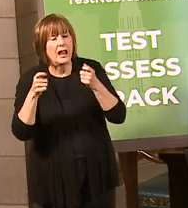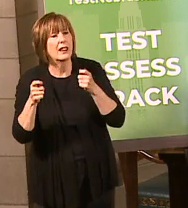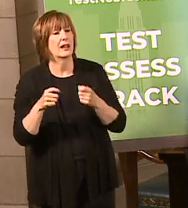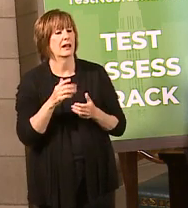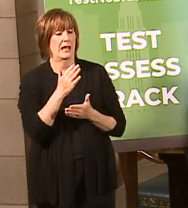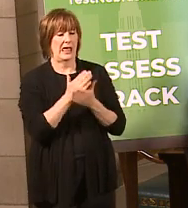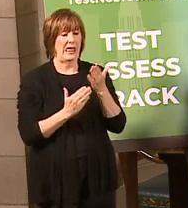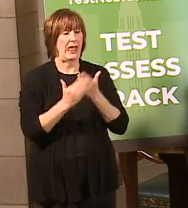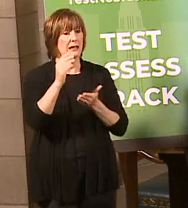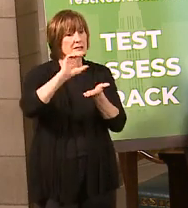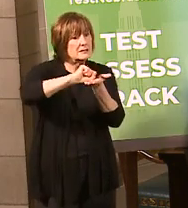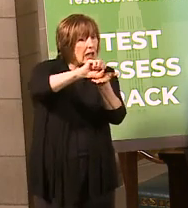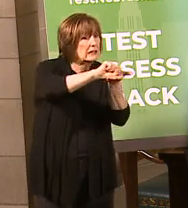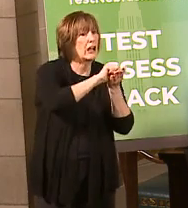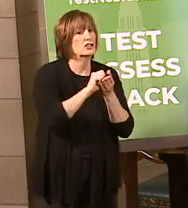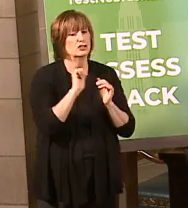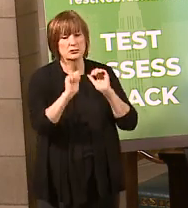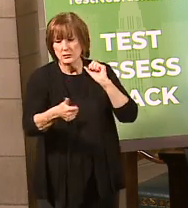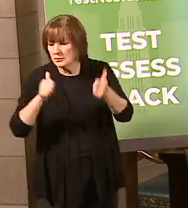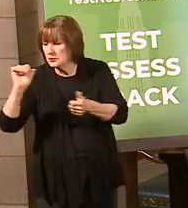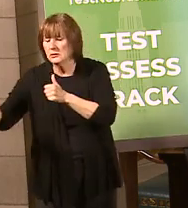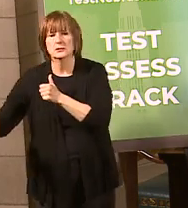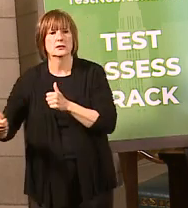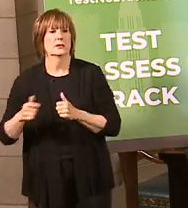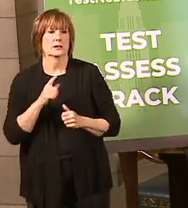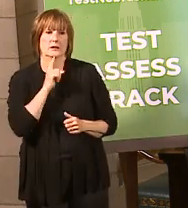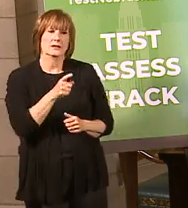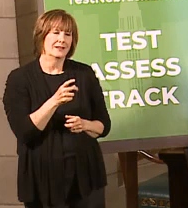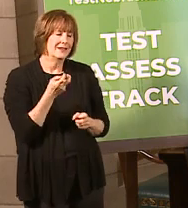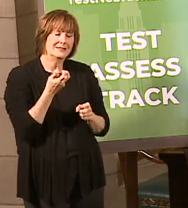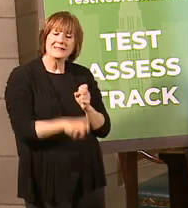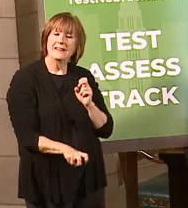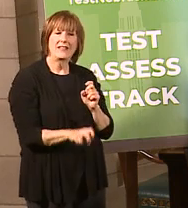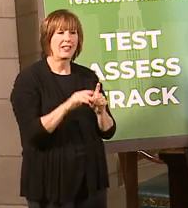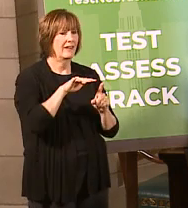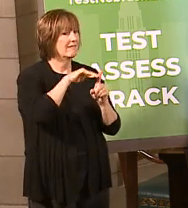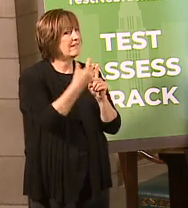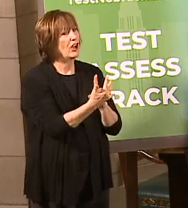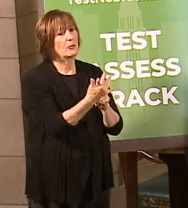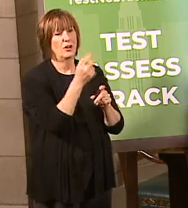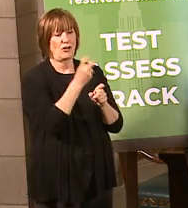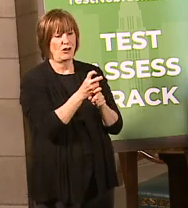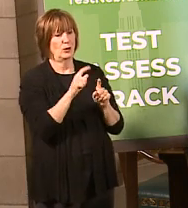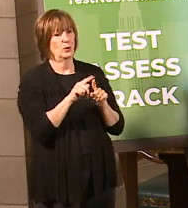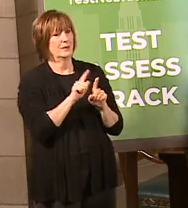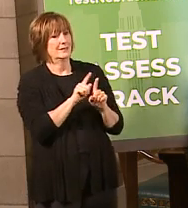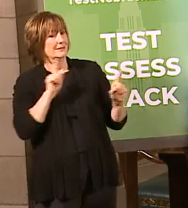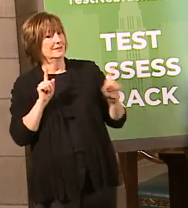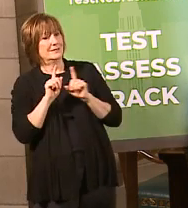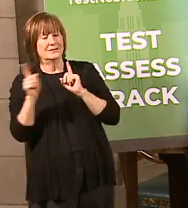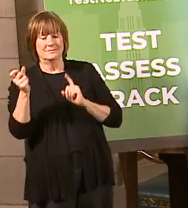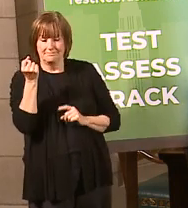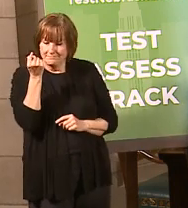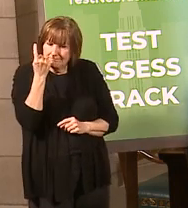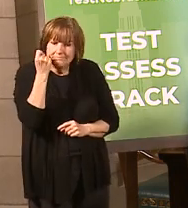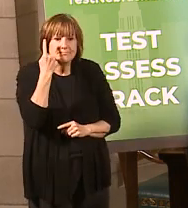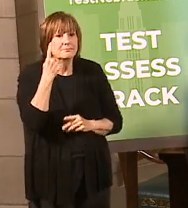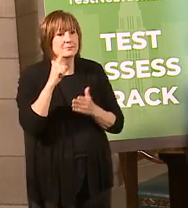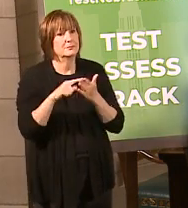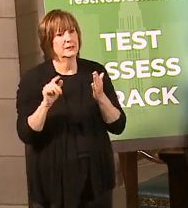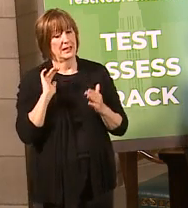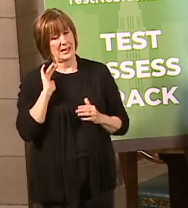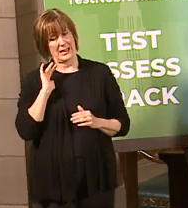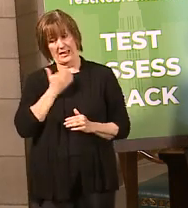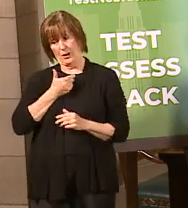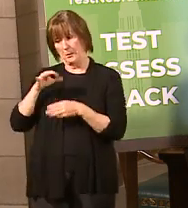and so forth. So it's a very difficult environment to be able to socially distance, but all of our meat processors are